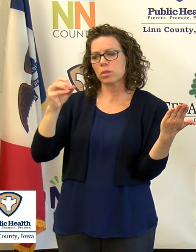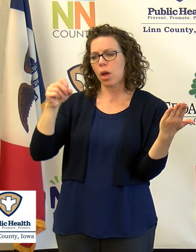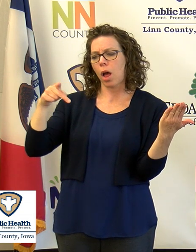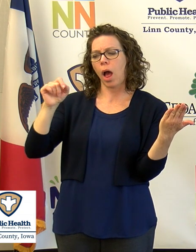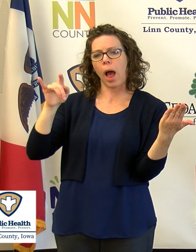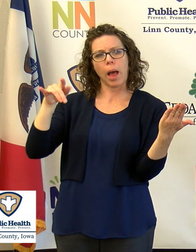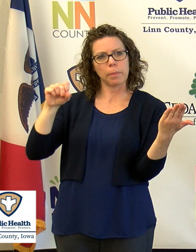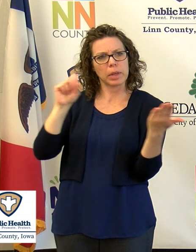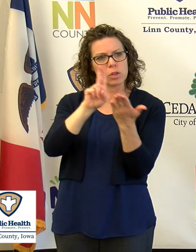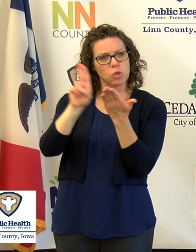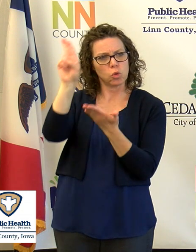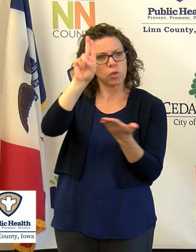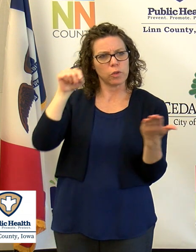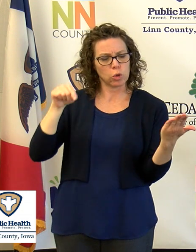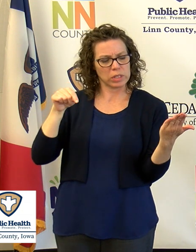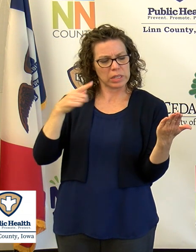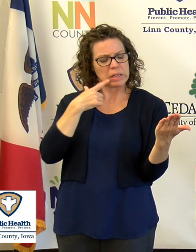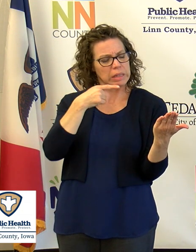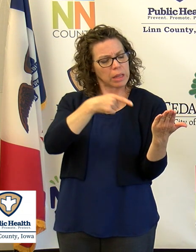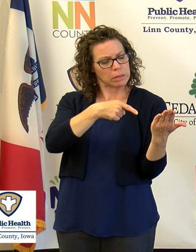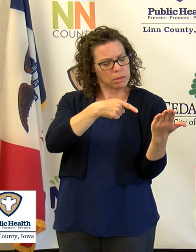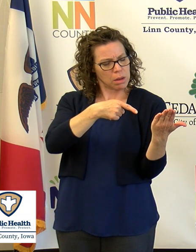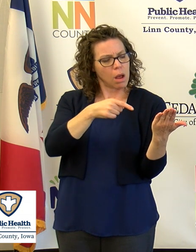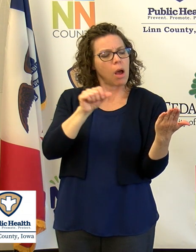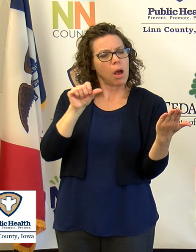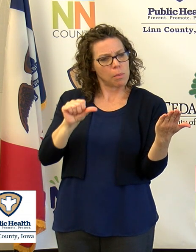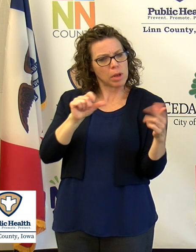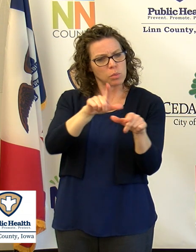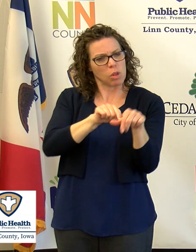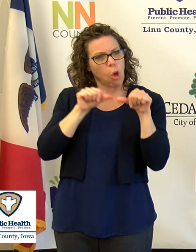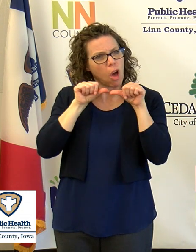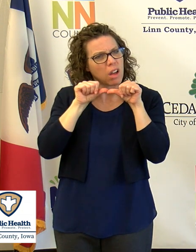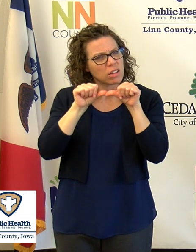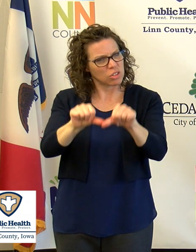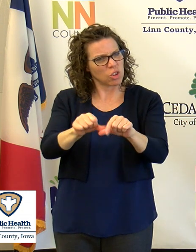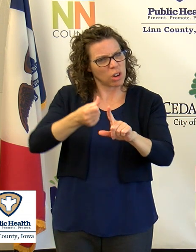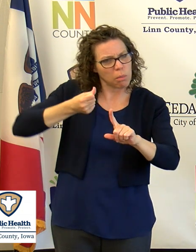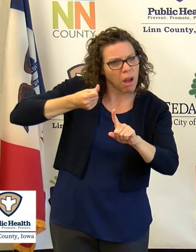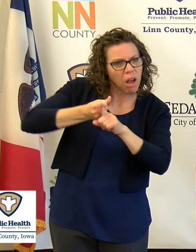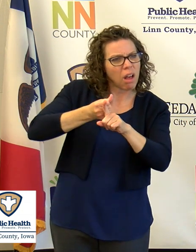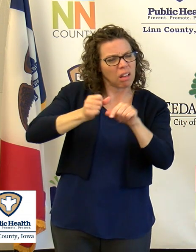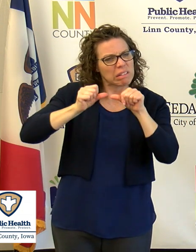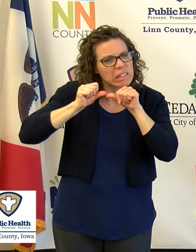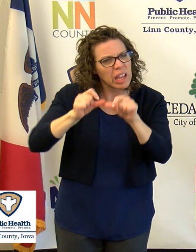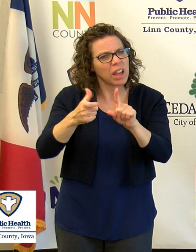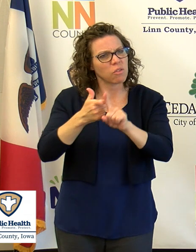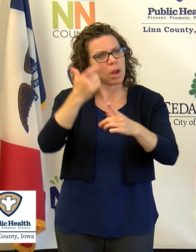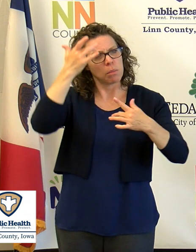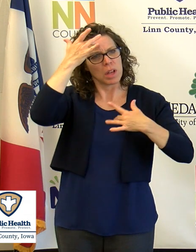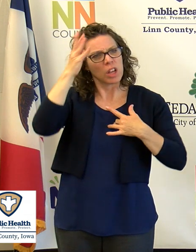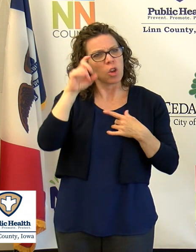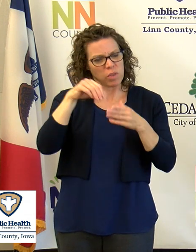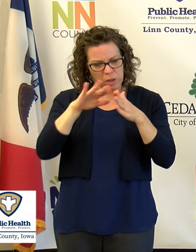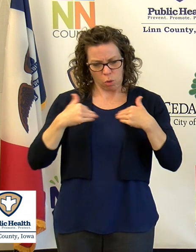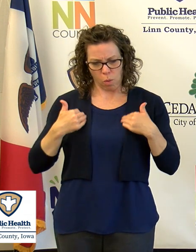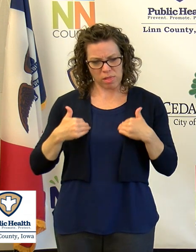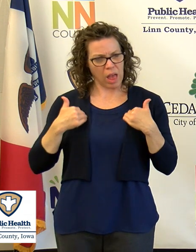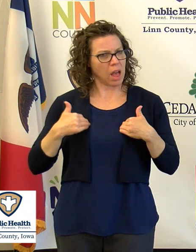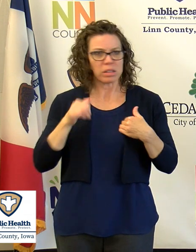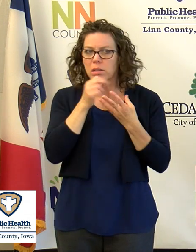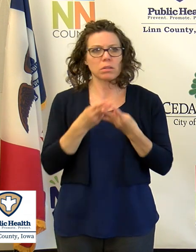that talks about possible long-term effects from COVID-19 in a person's lungs,